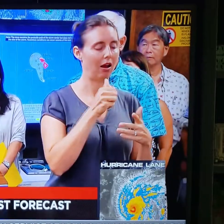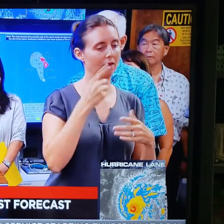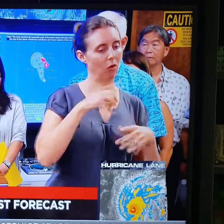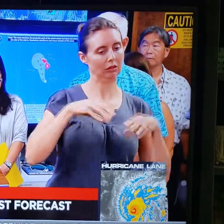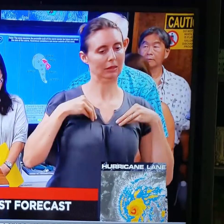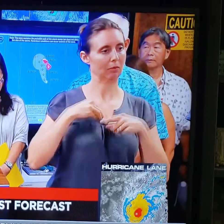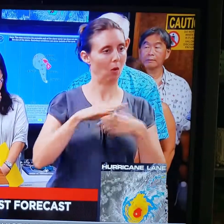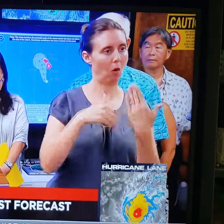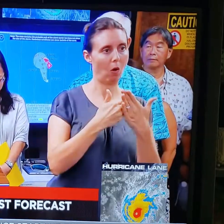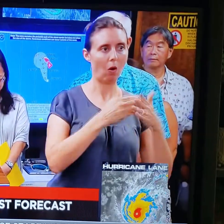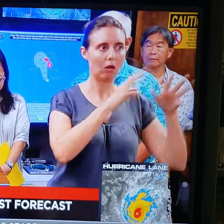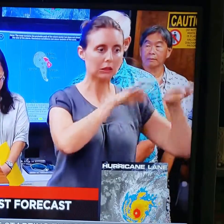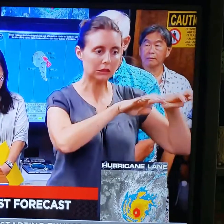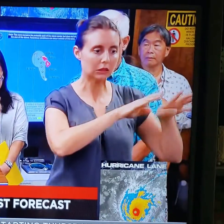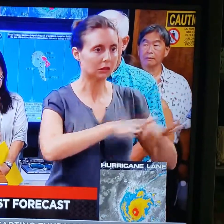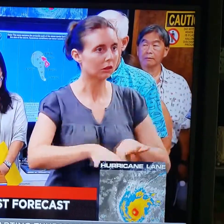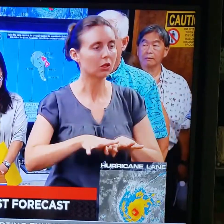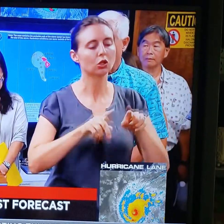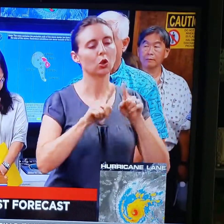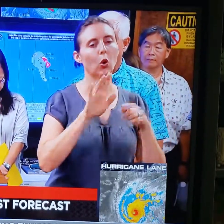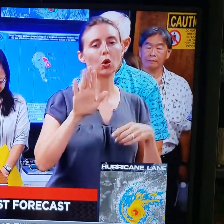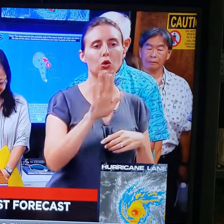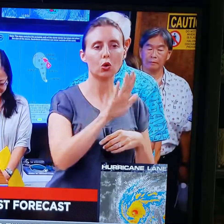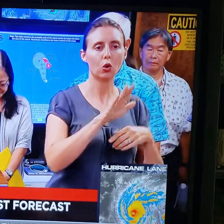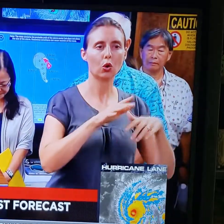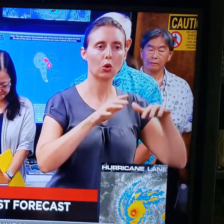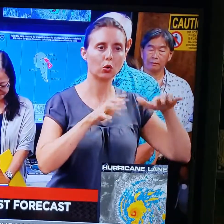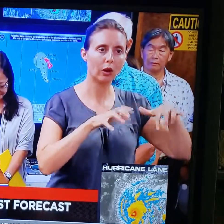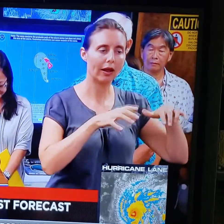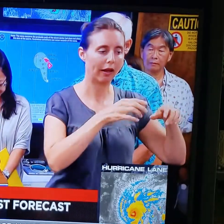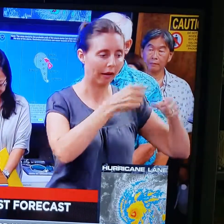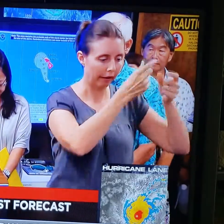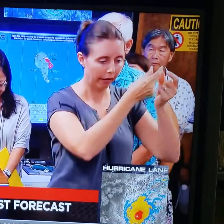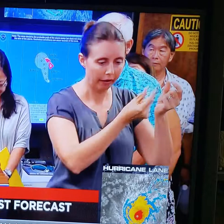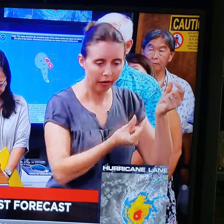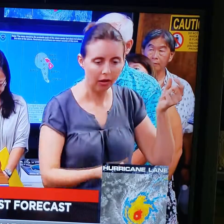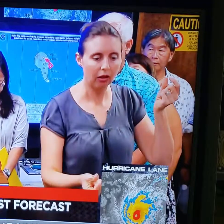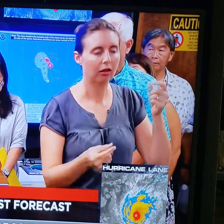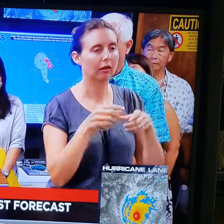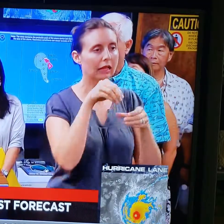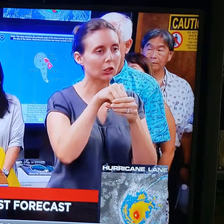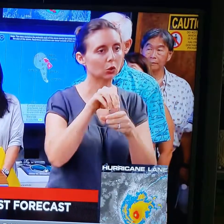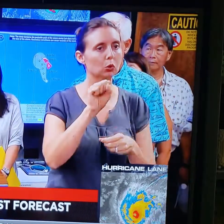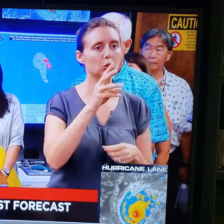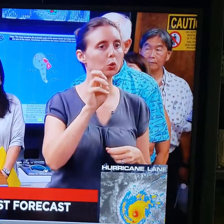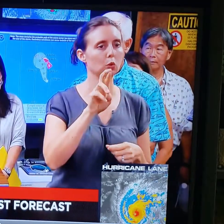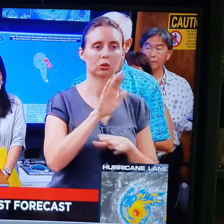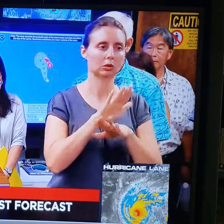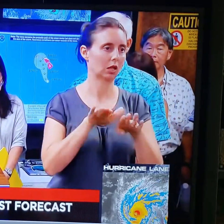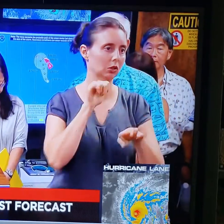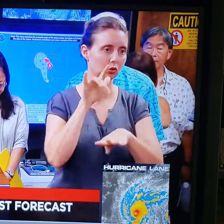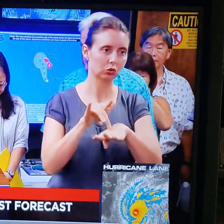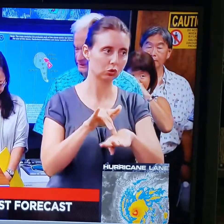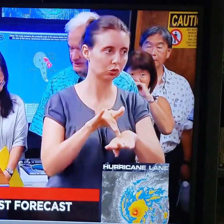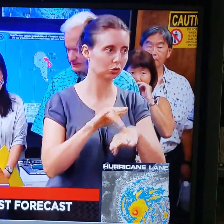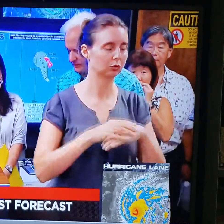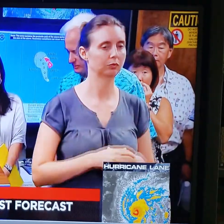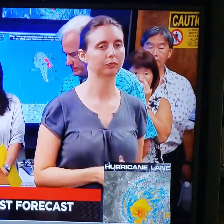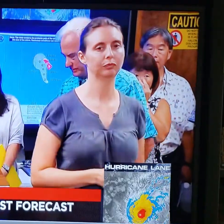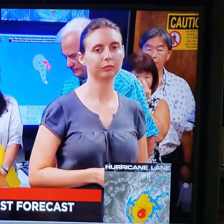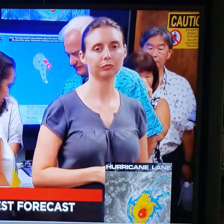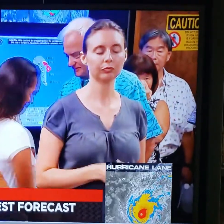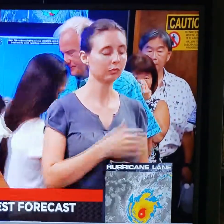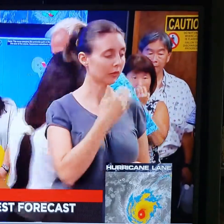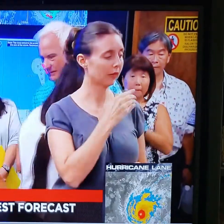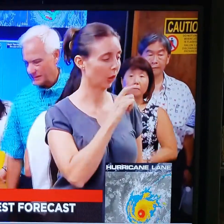stormwater. So please do not drain your rain gutters, anything stormwater into the sewers. Thank you. Thank you, Lori.